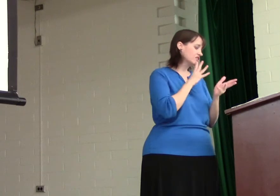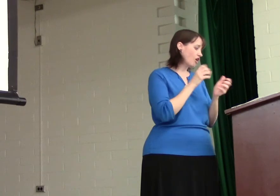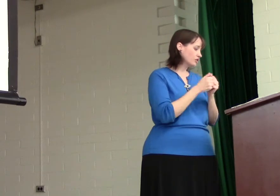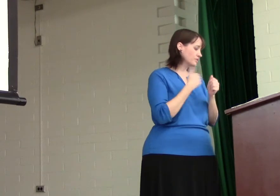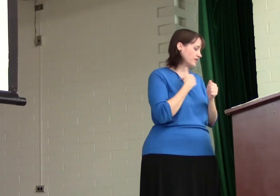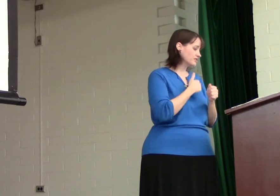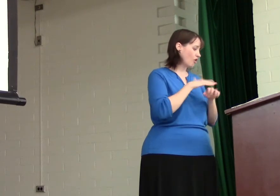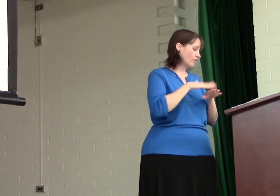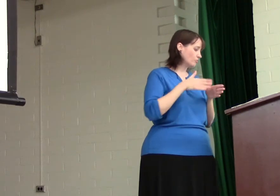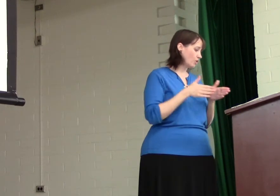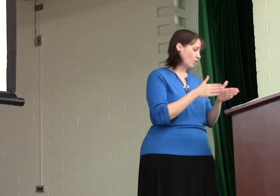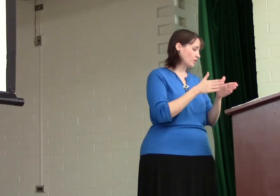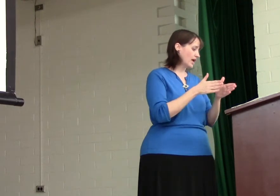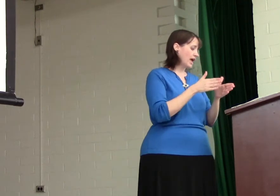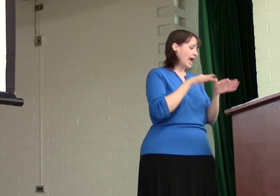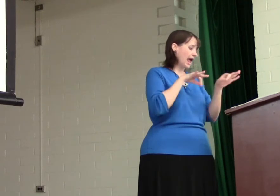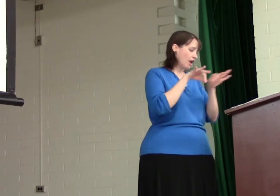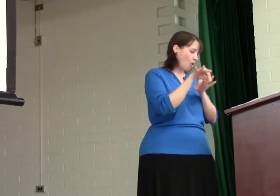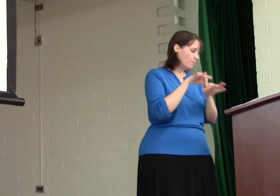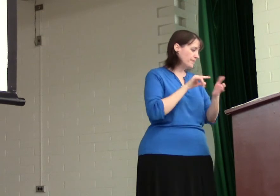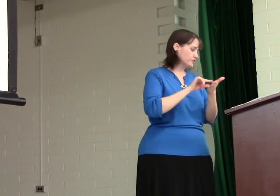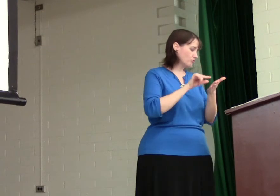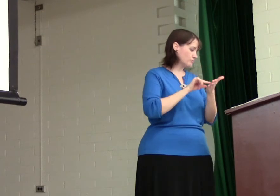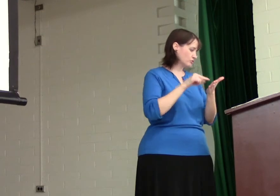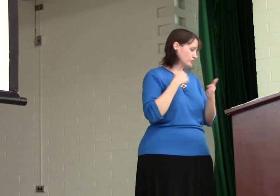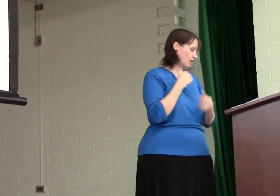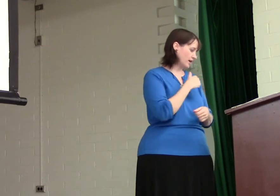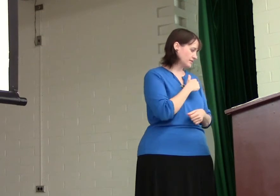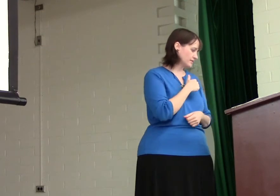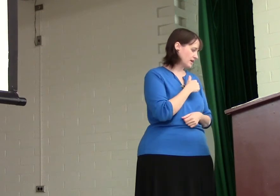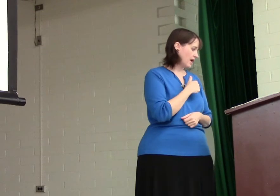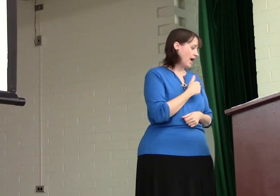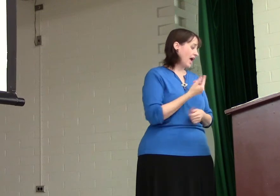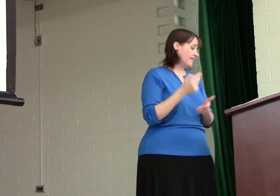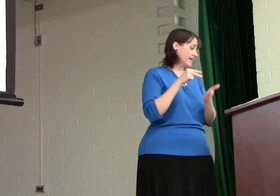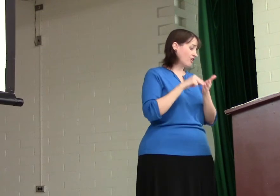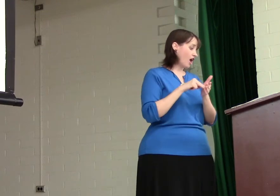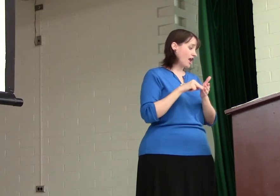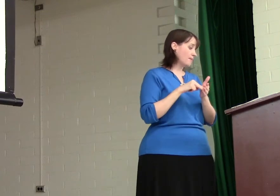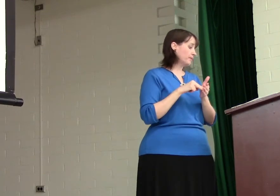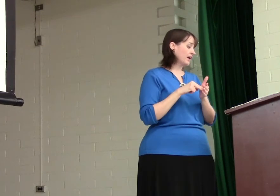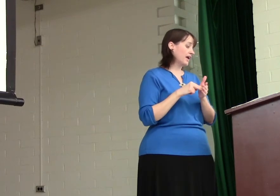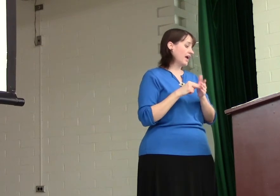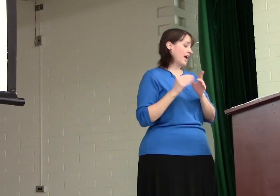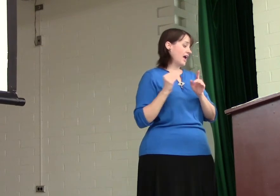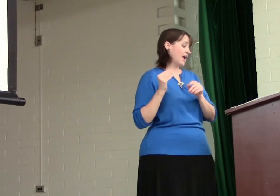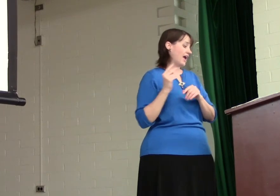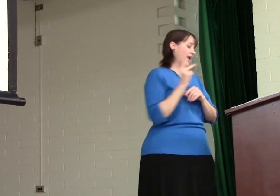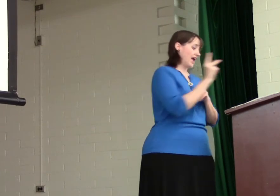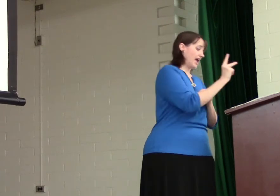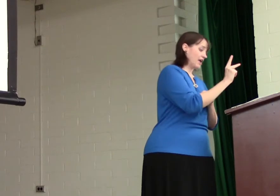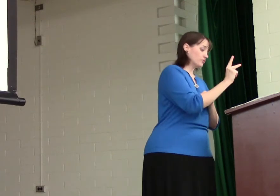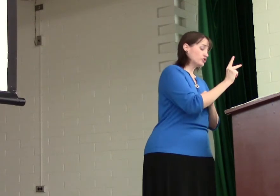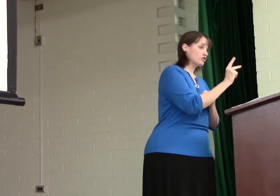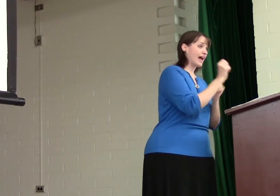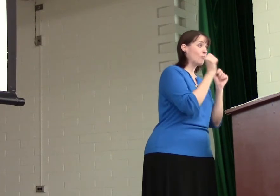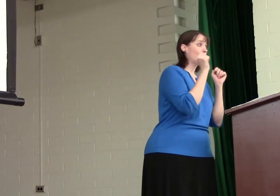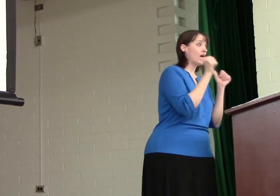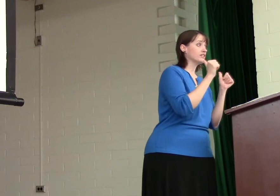talked with us on the road and opened the scriptures to us. And they got up and returned at once